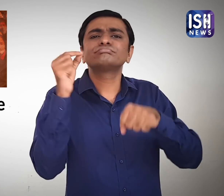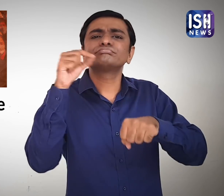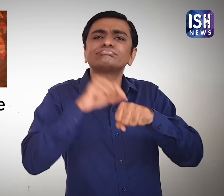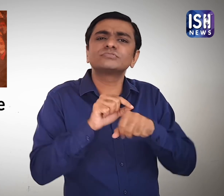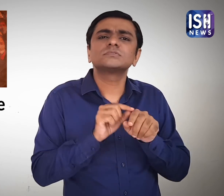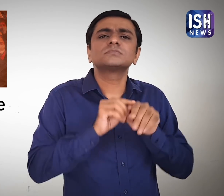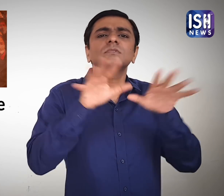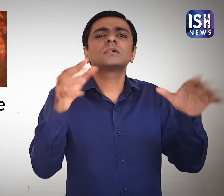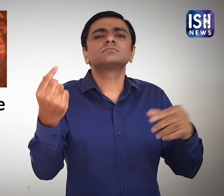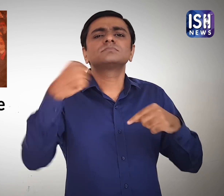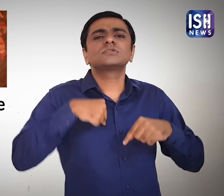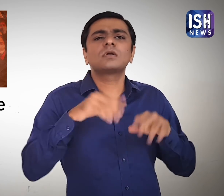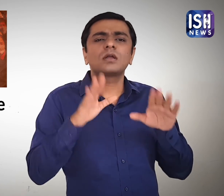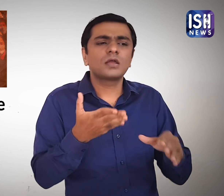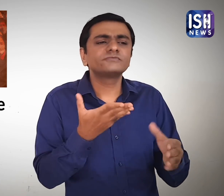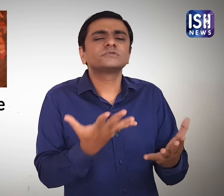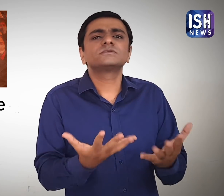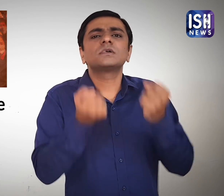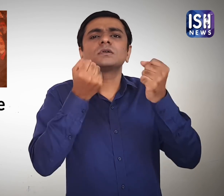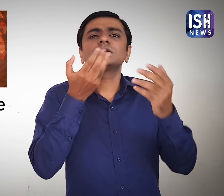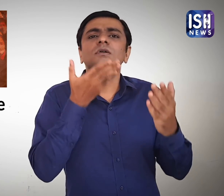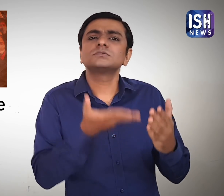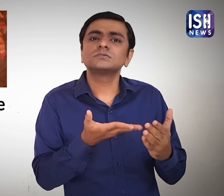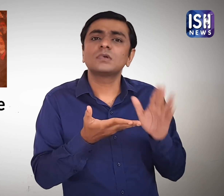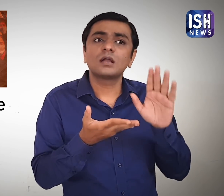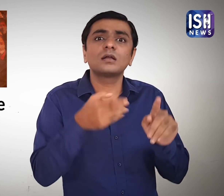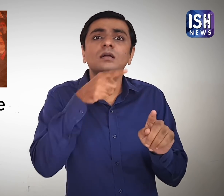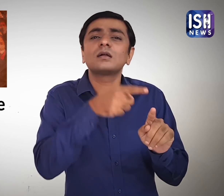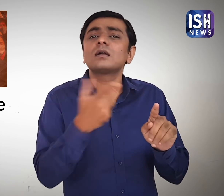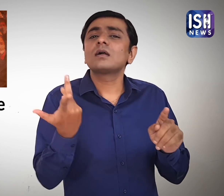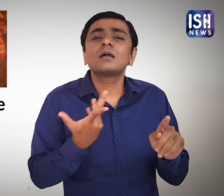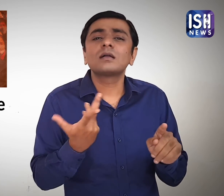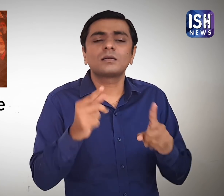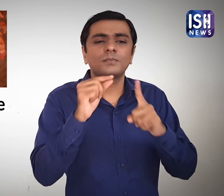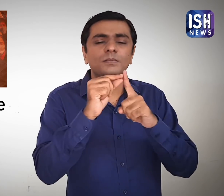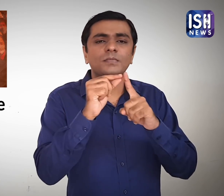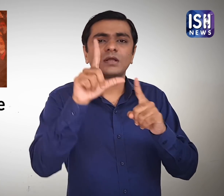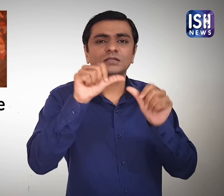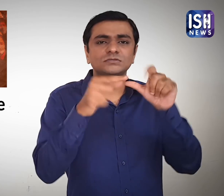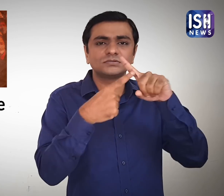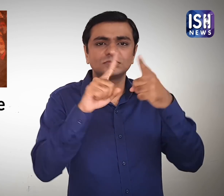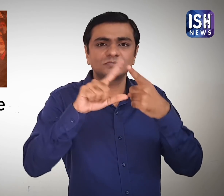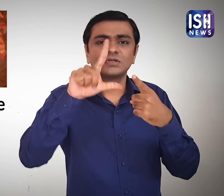After her medical examination, doctors found she was infected and had low platelet count in her blood.